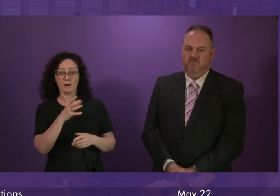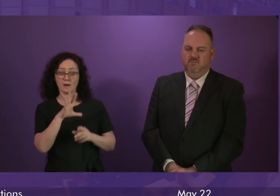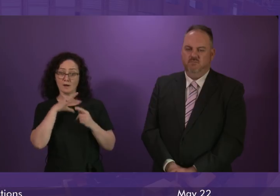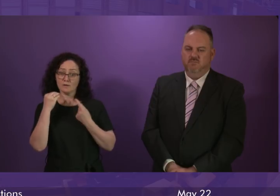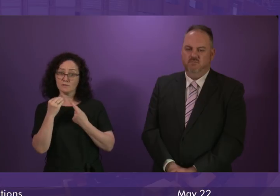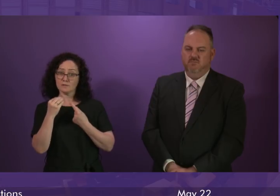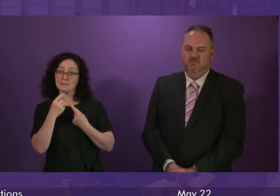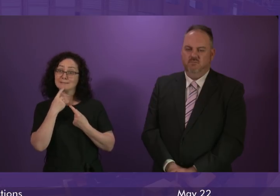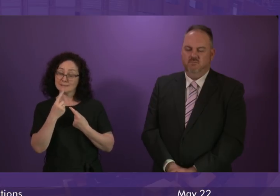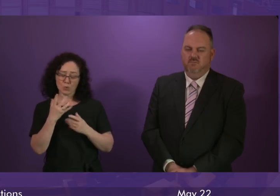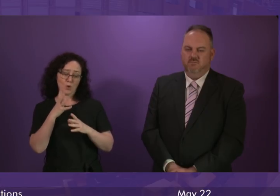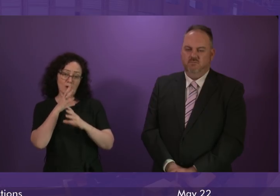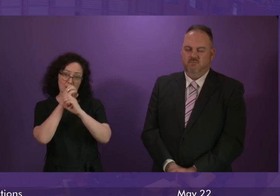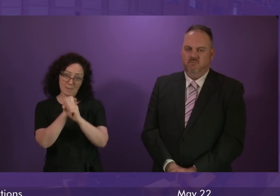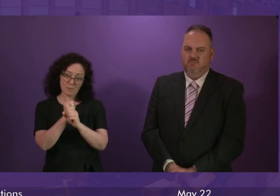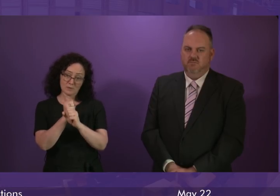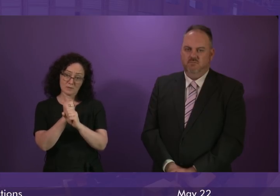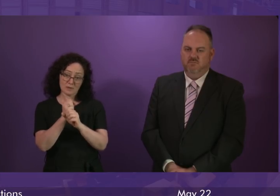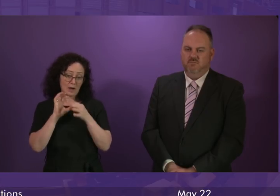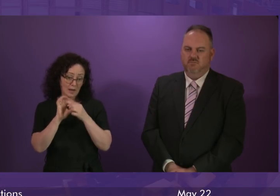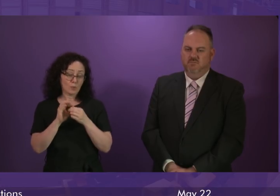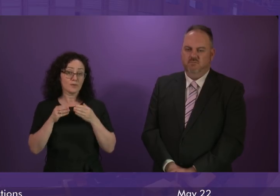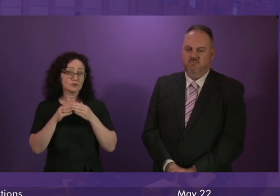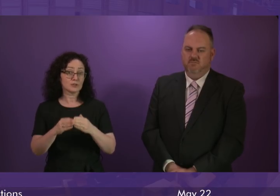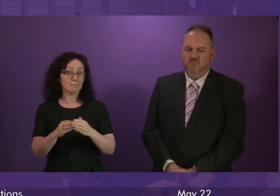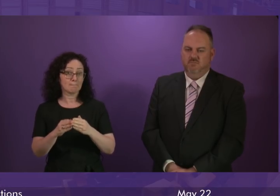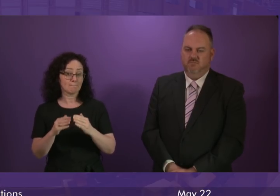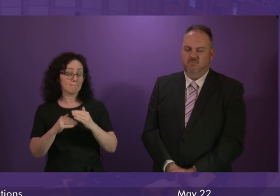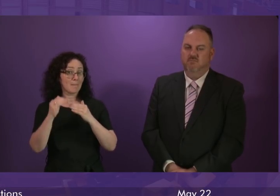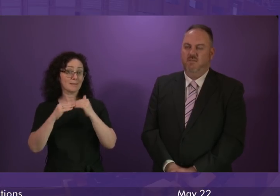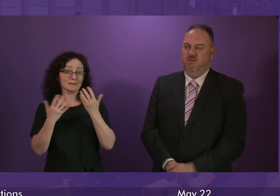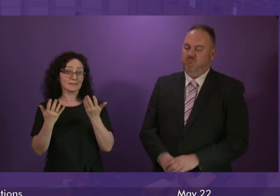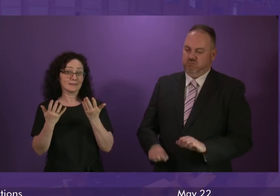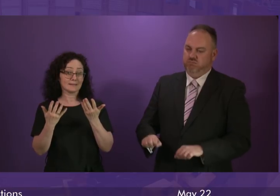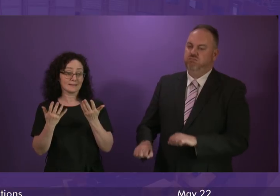have, like so many of their other commitments made back then, been reneged upon.